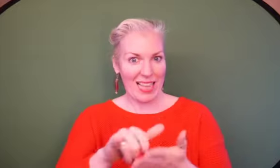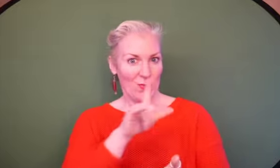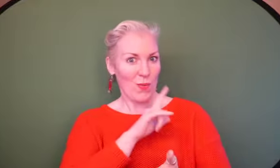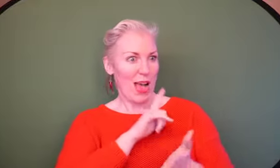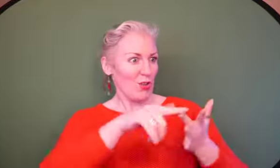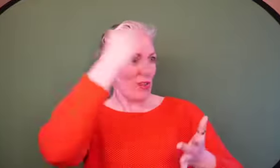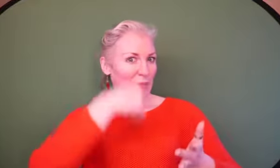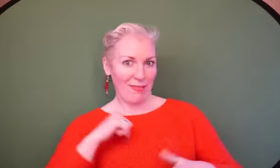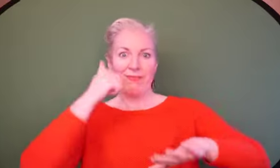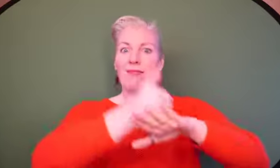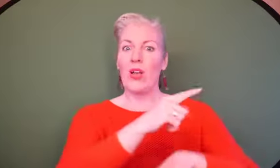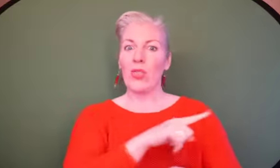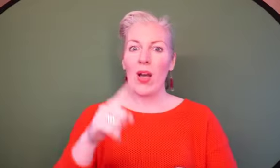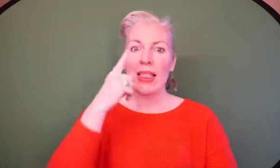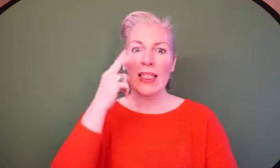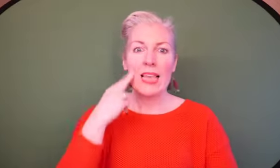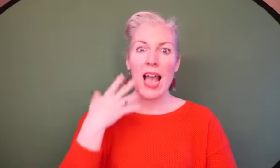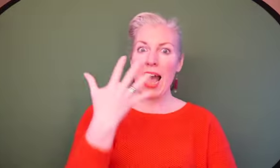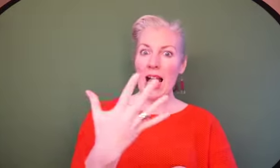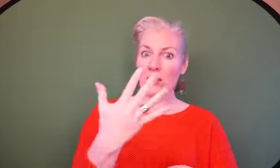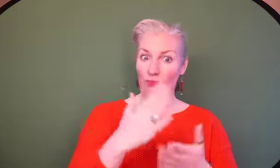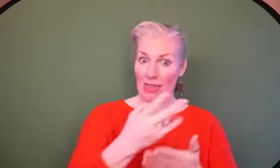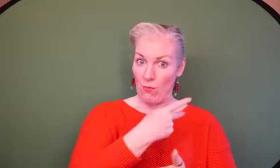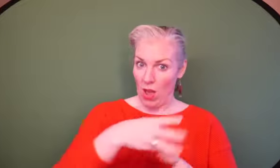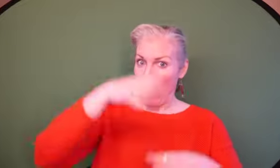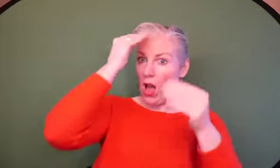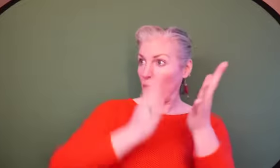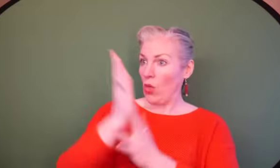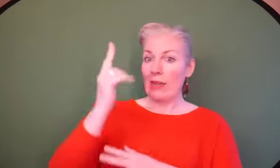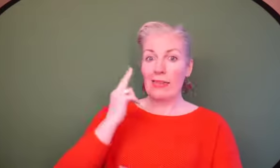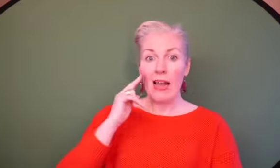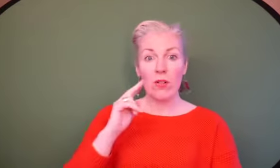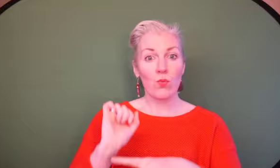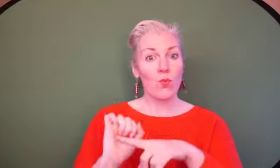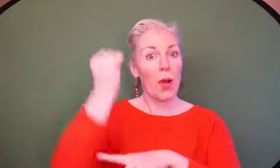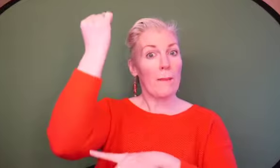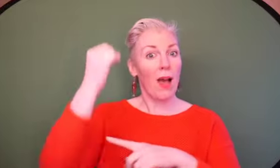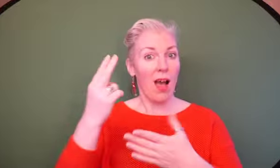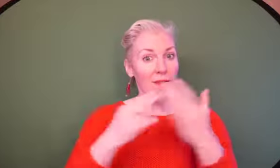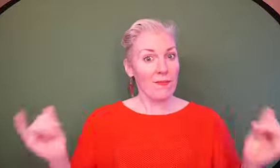this is easy. It's not easy .